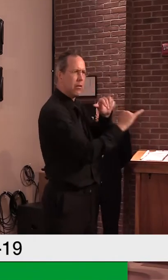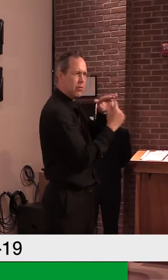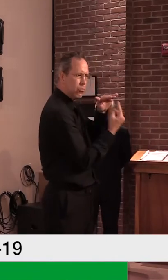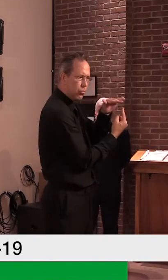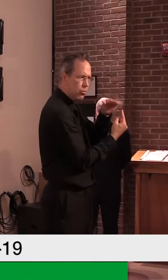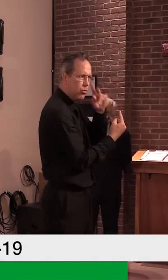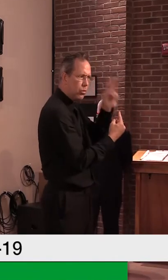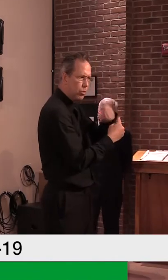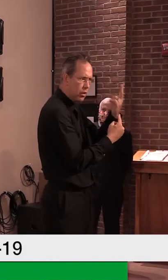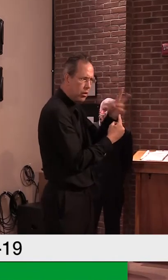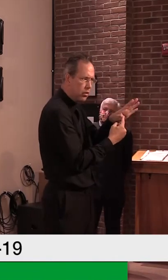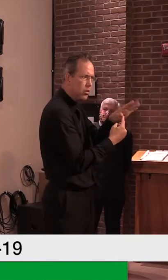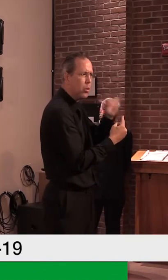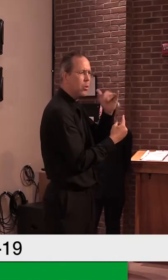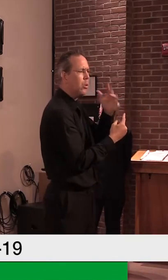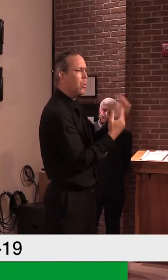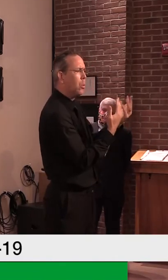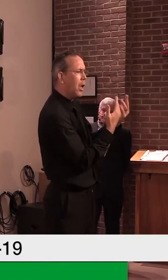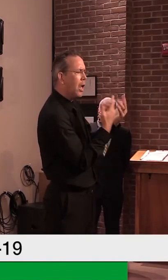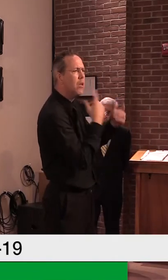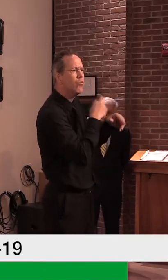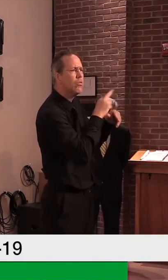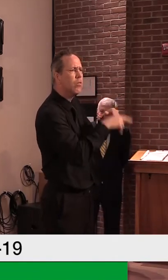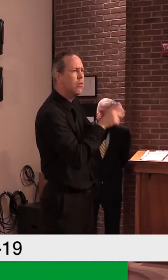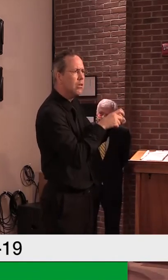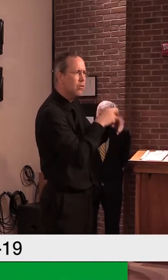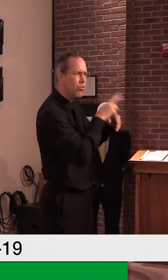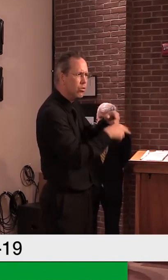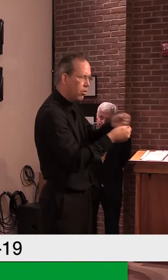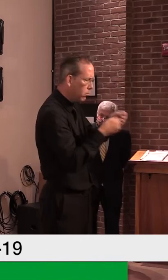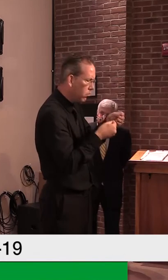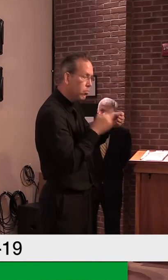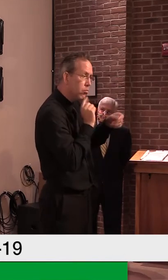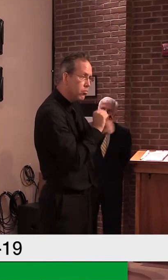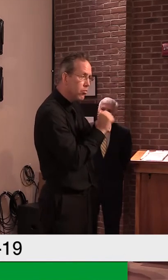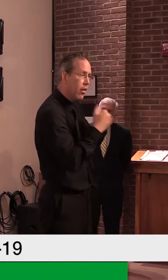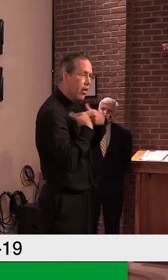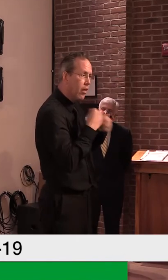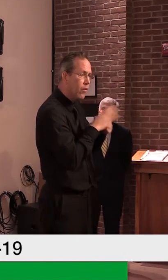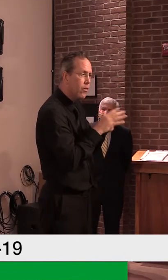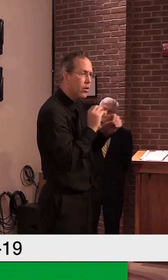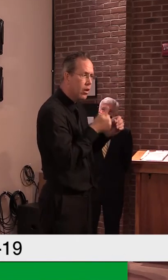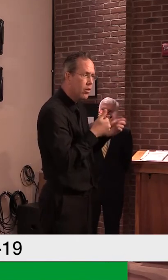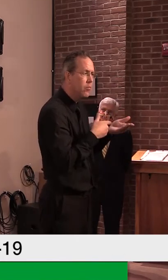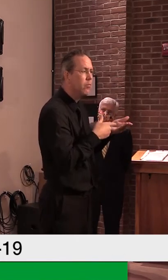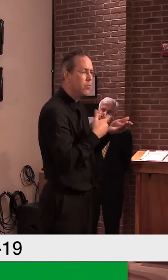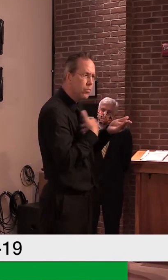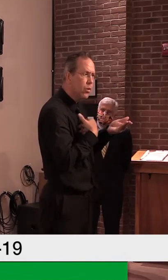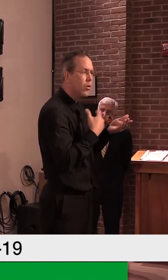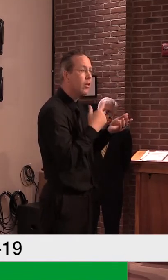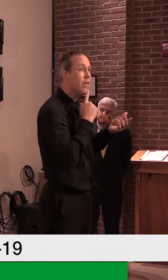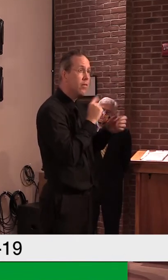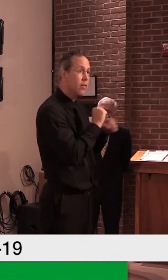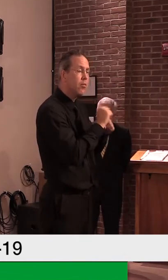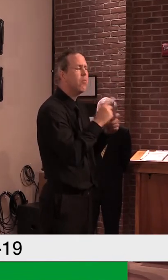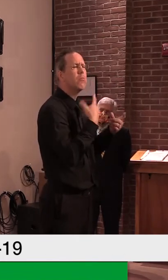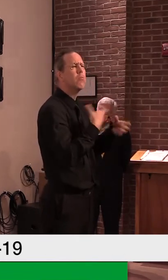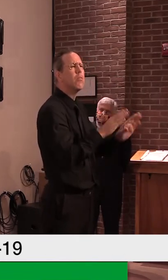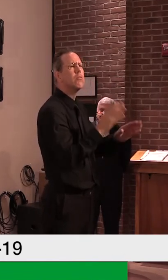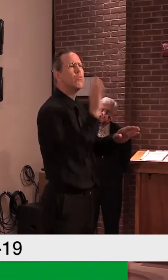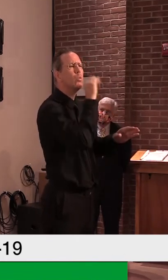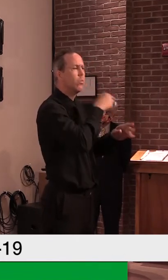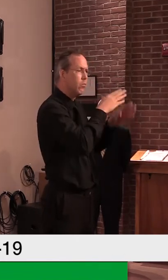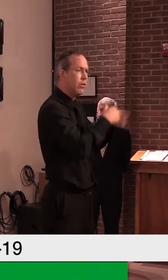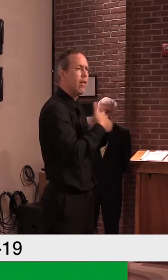have the condition and then do the right thing. And the right thing would be, uh, isolating yourself